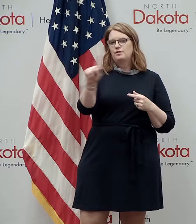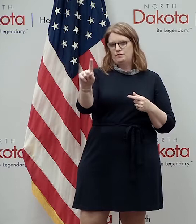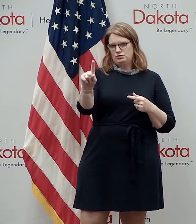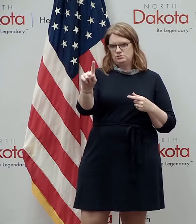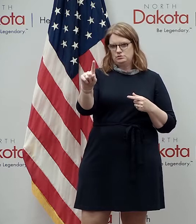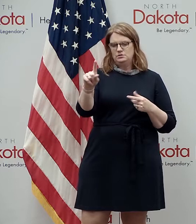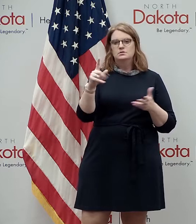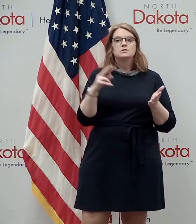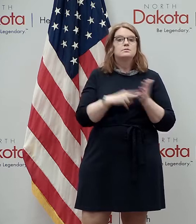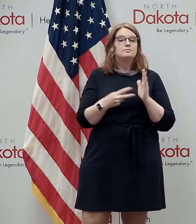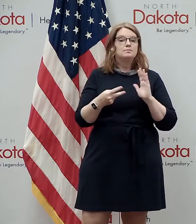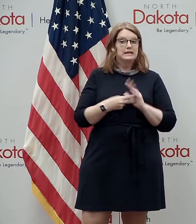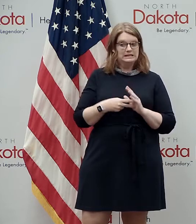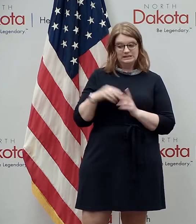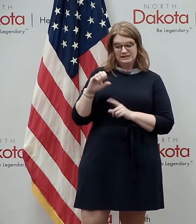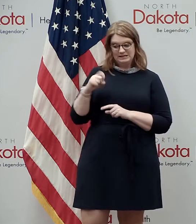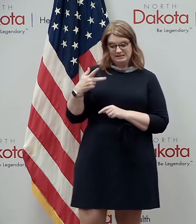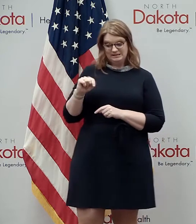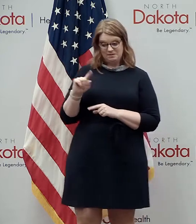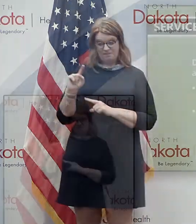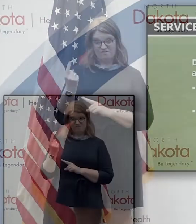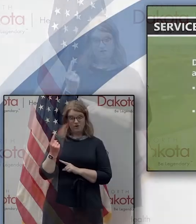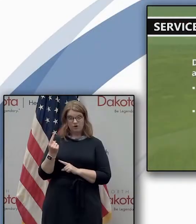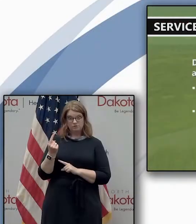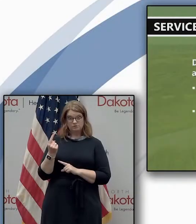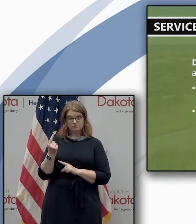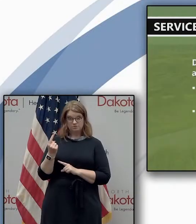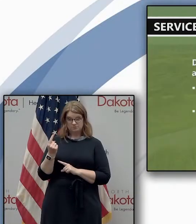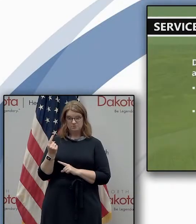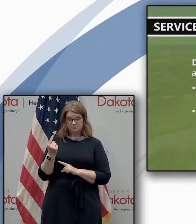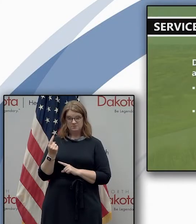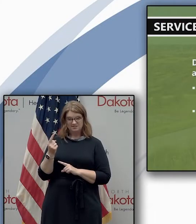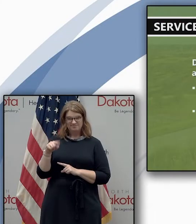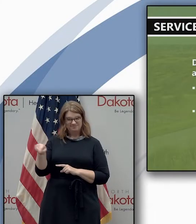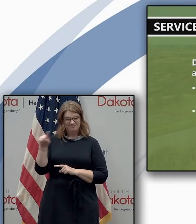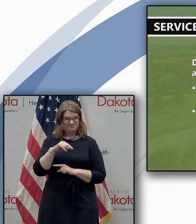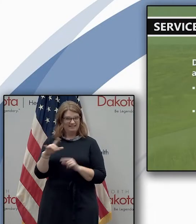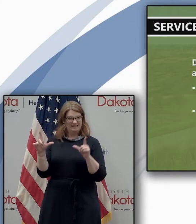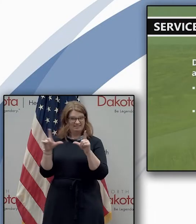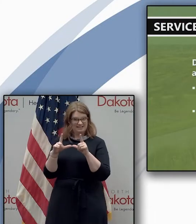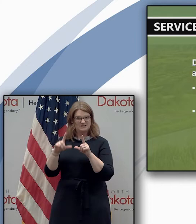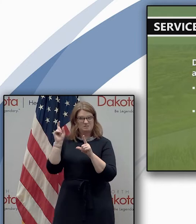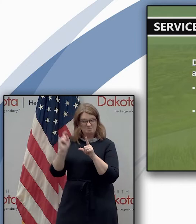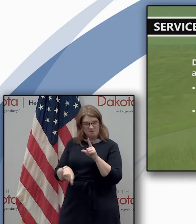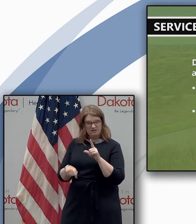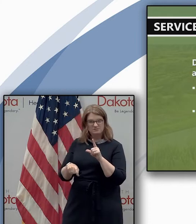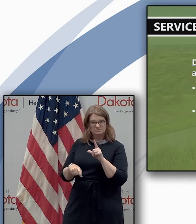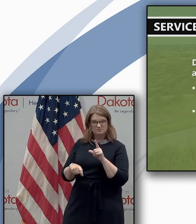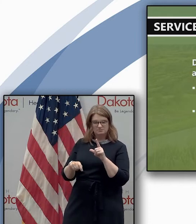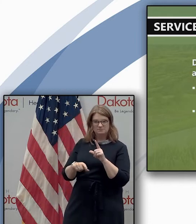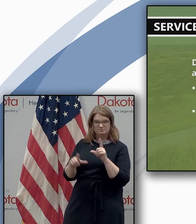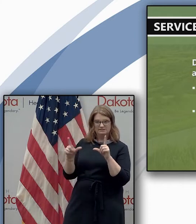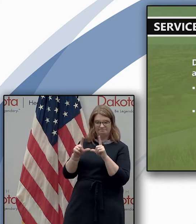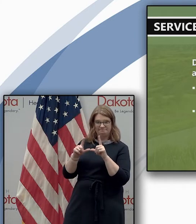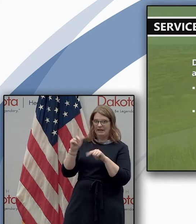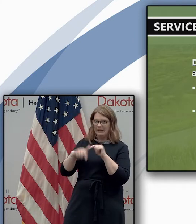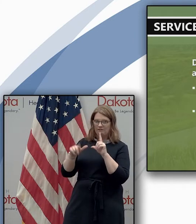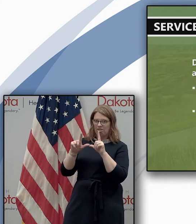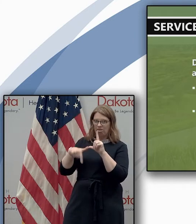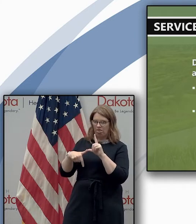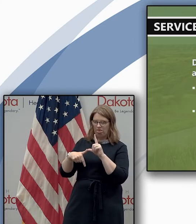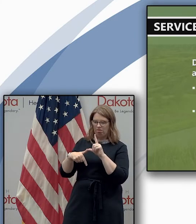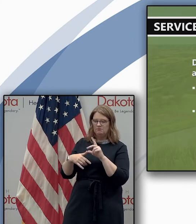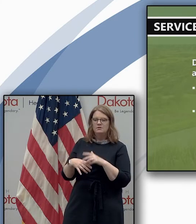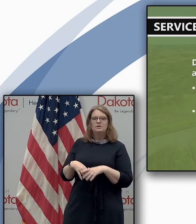and it means that on september 1 all north dakota driver's license and motor vehicle registrations will need to be up to date letters